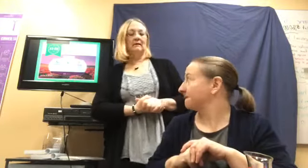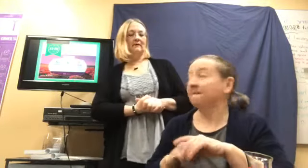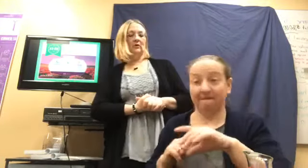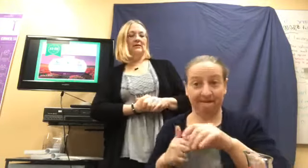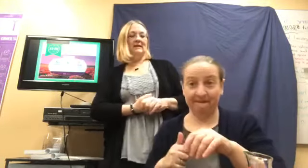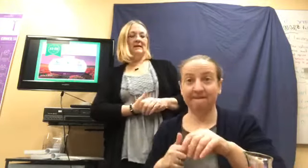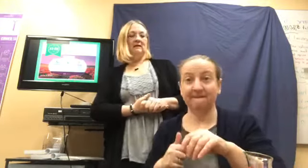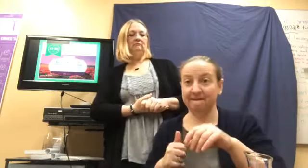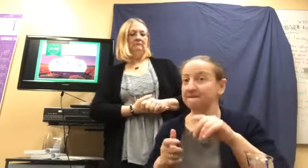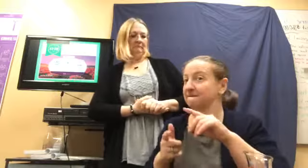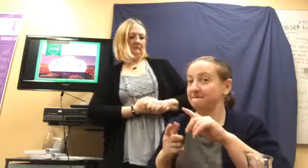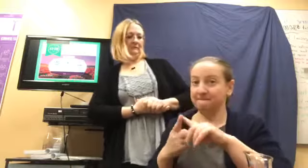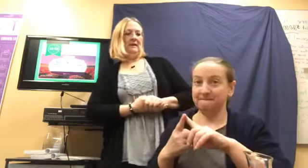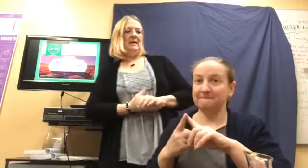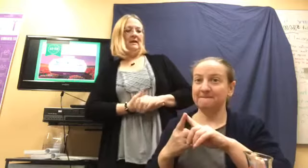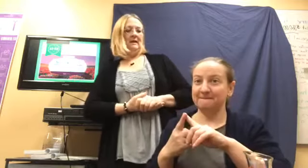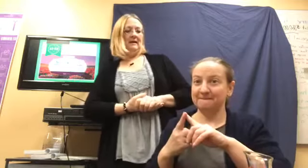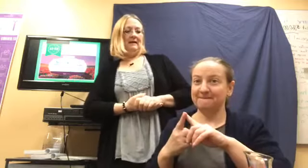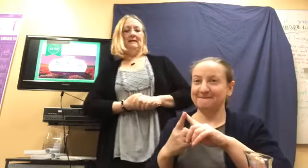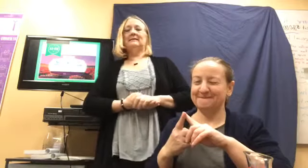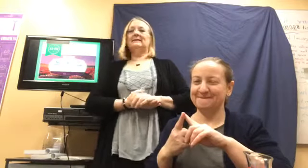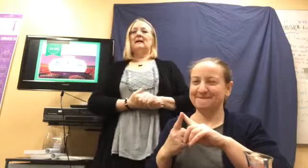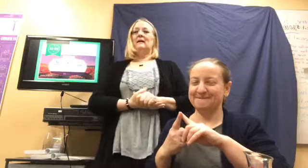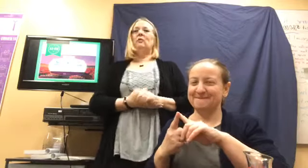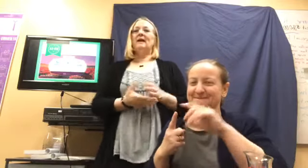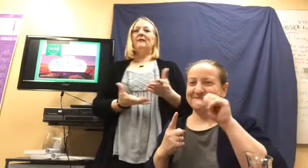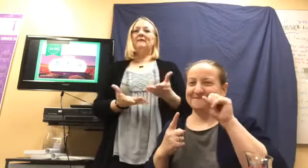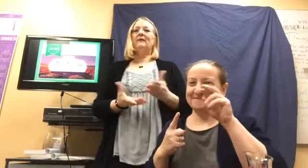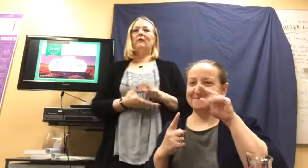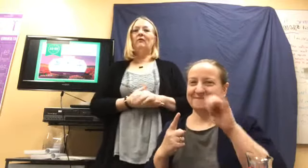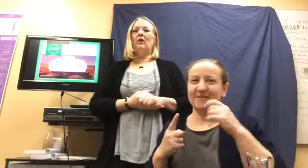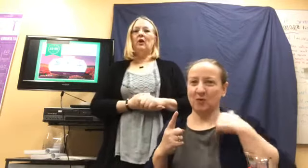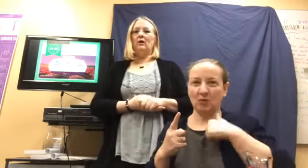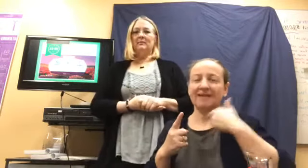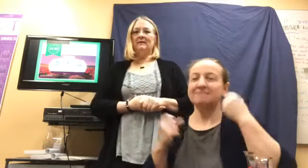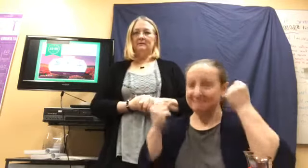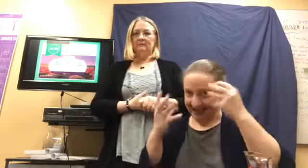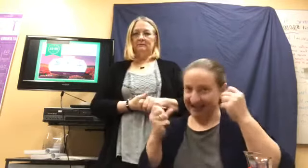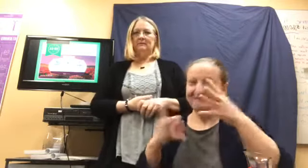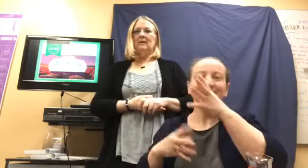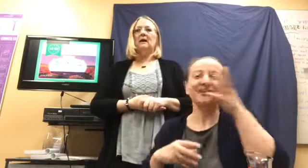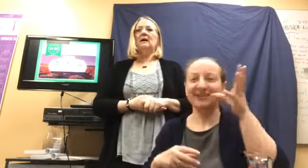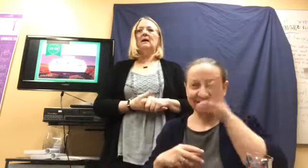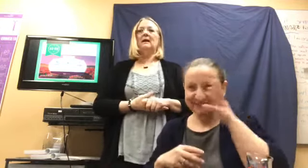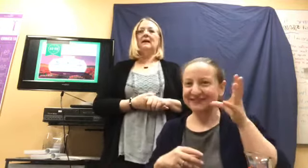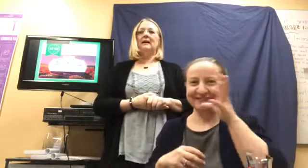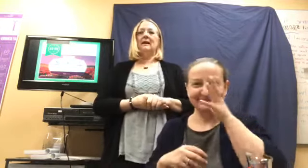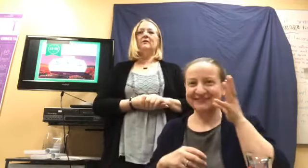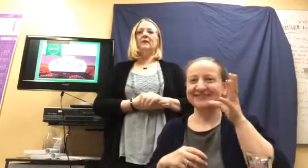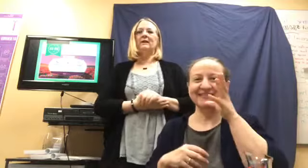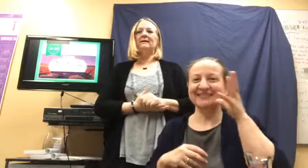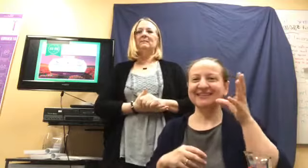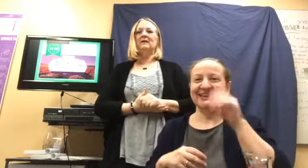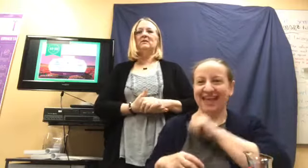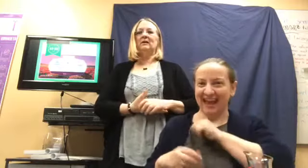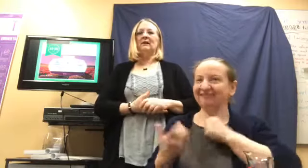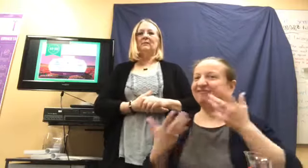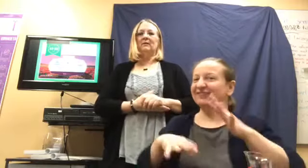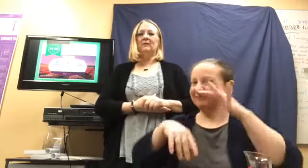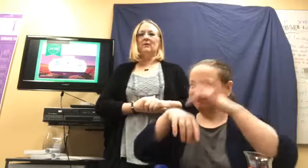sourcing is, uh, we have several farms, uh, and Andrea has been to a couple of those